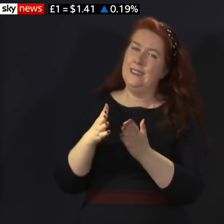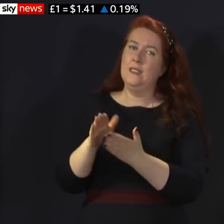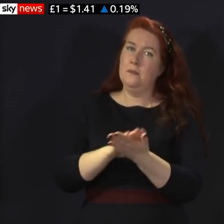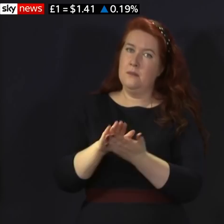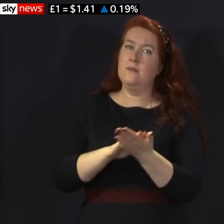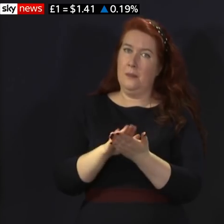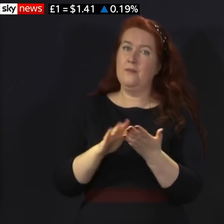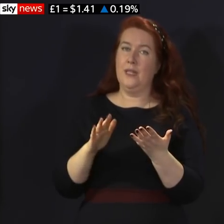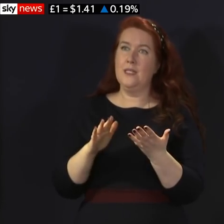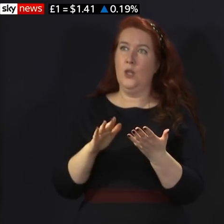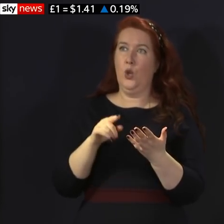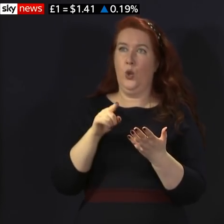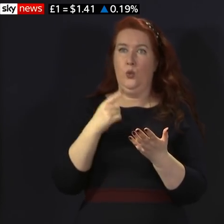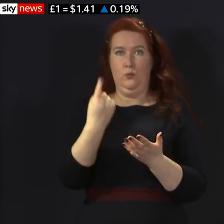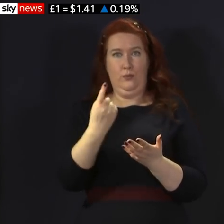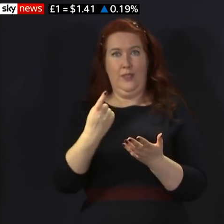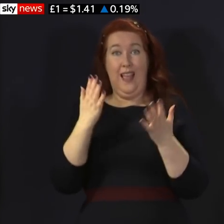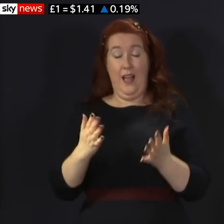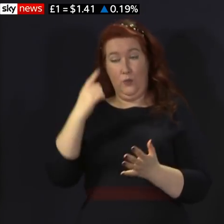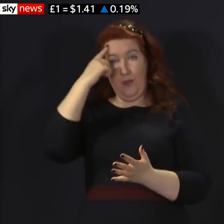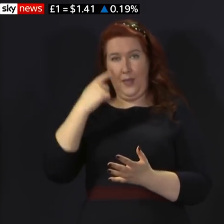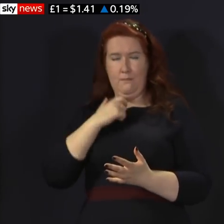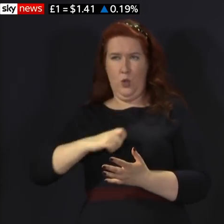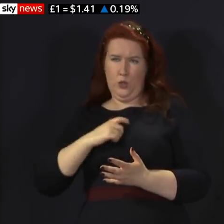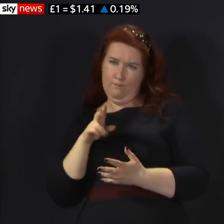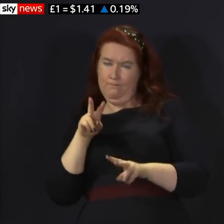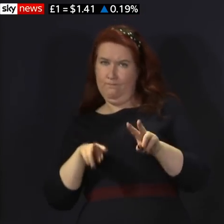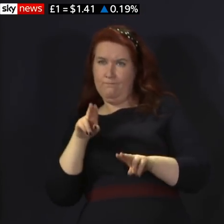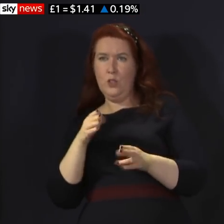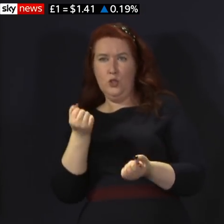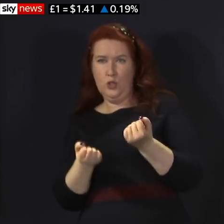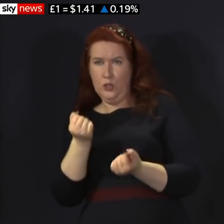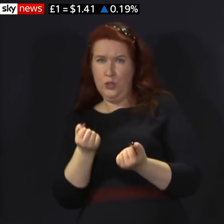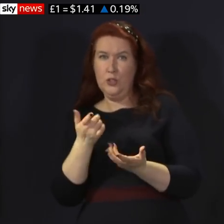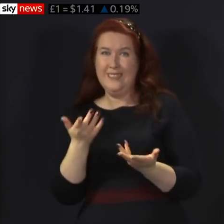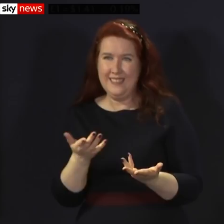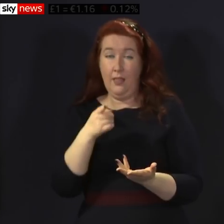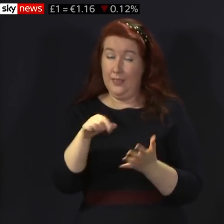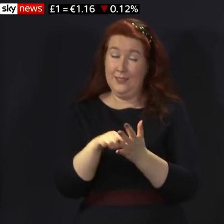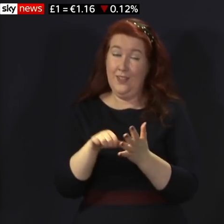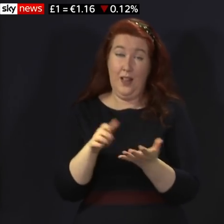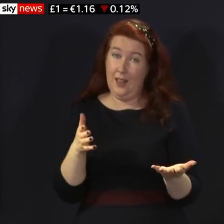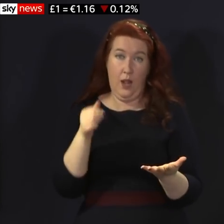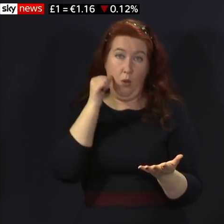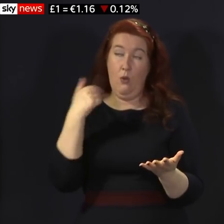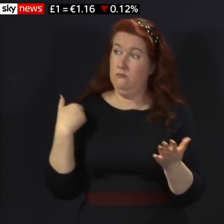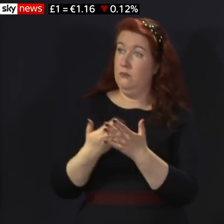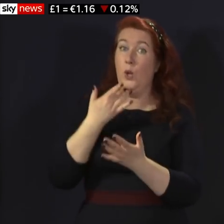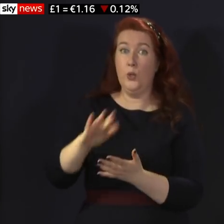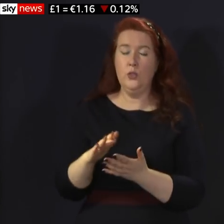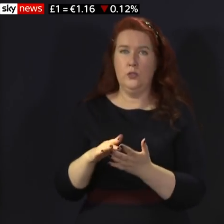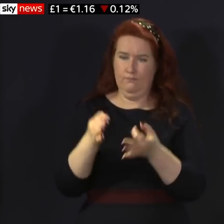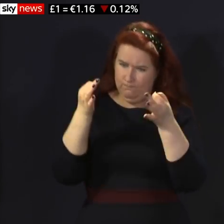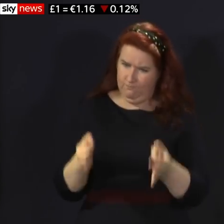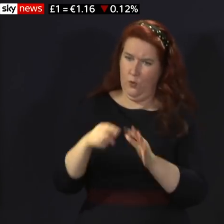way to greater personal judgment. Now, that can and will be difficult. We've all been used to following very rigid rules in the